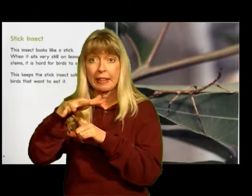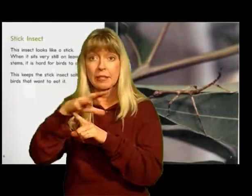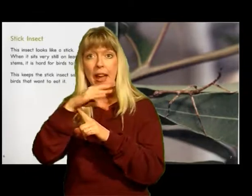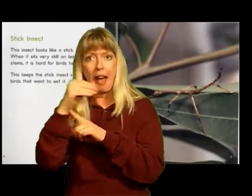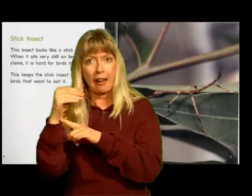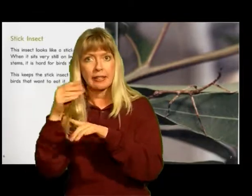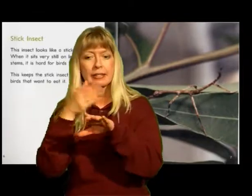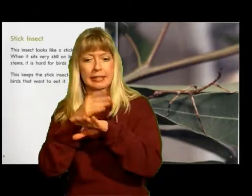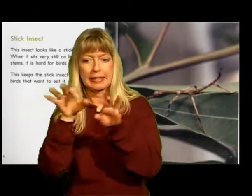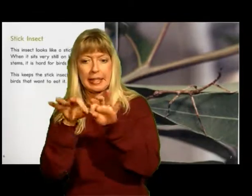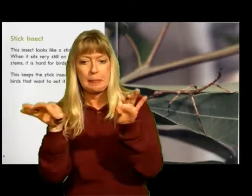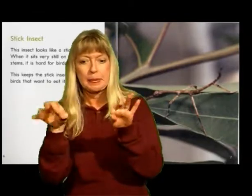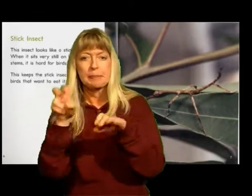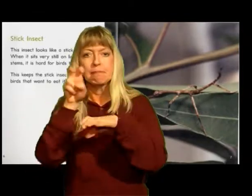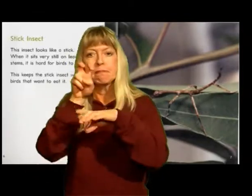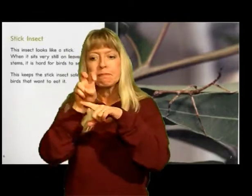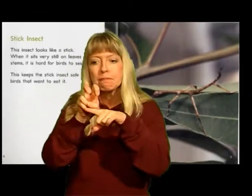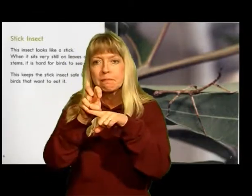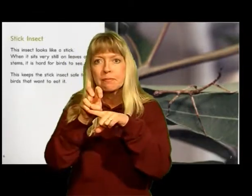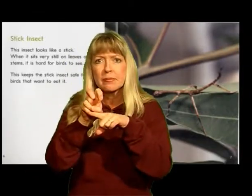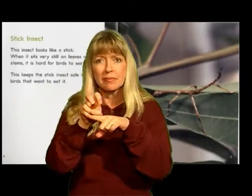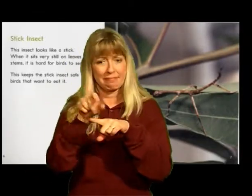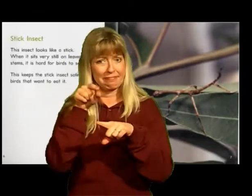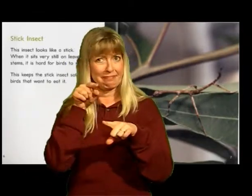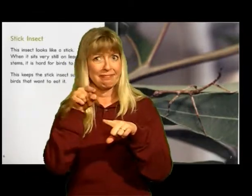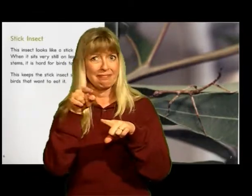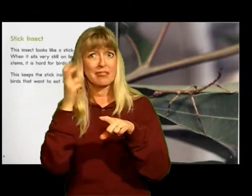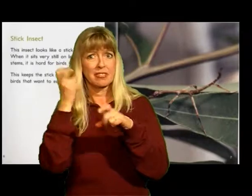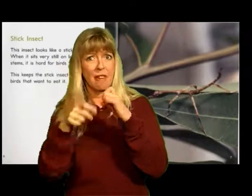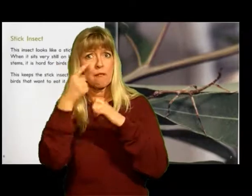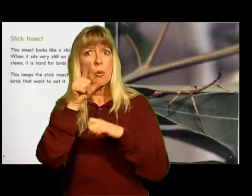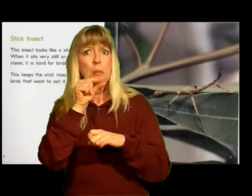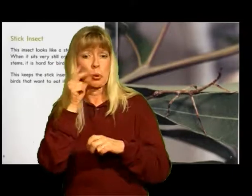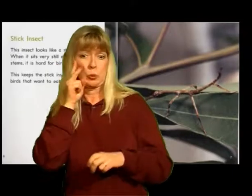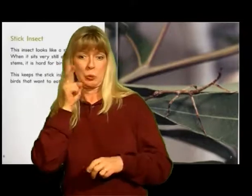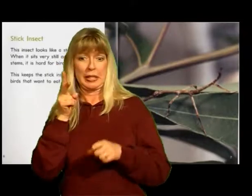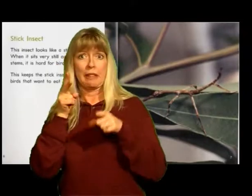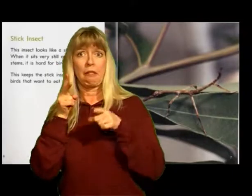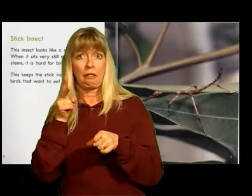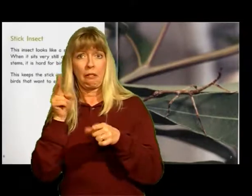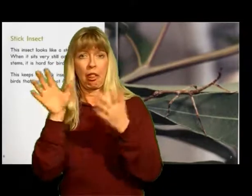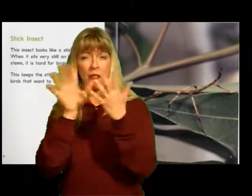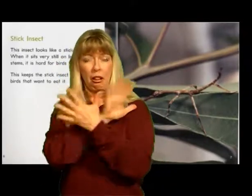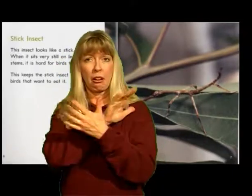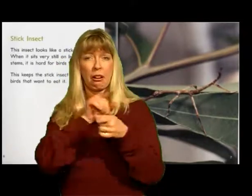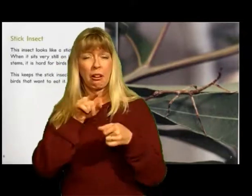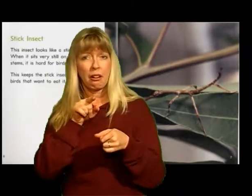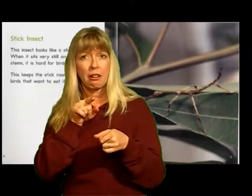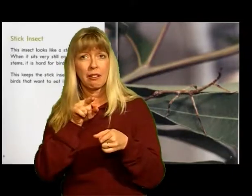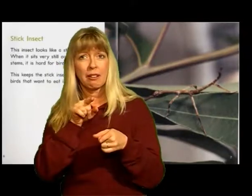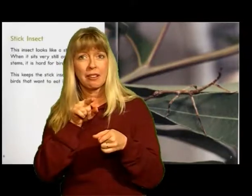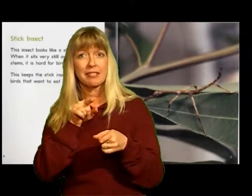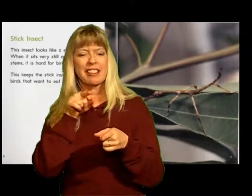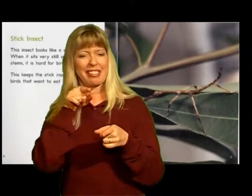When it sits very still on leaves and stems It is hard for birds to see